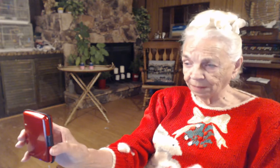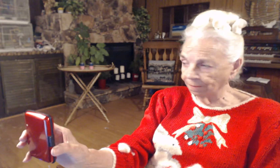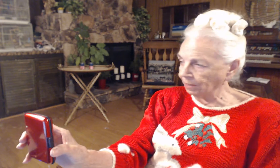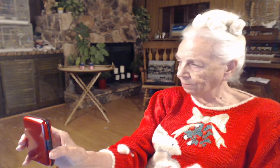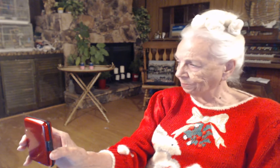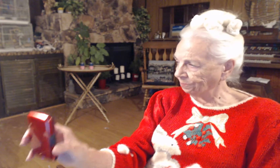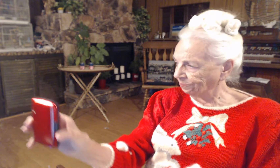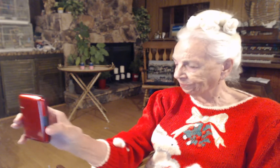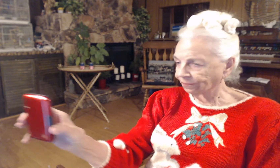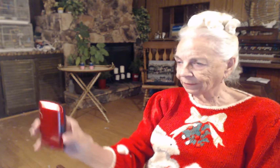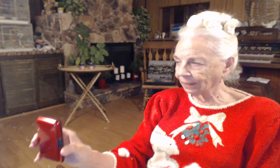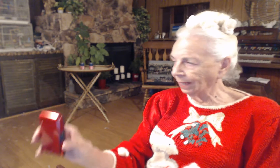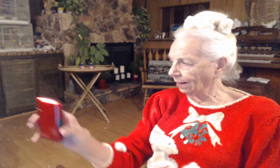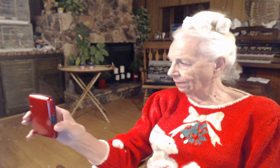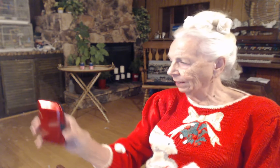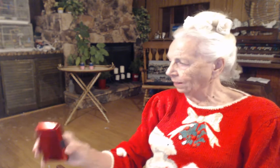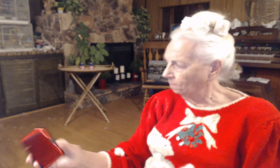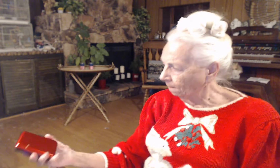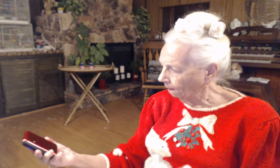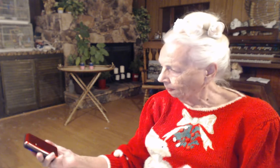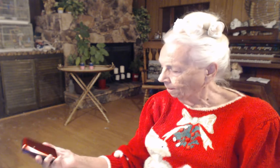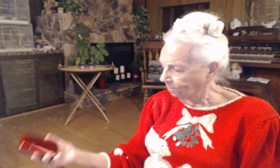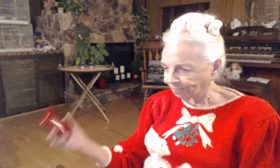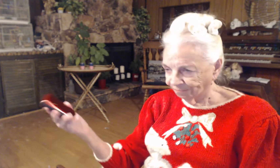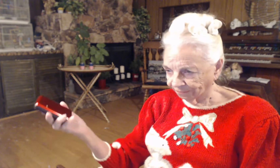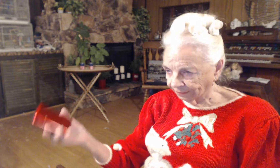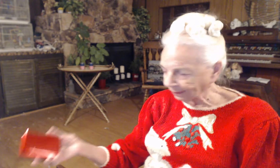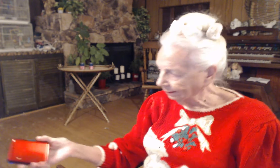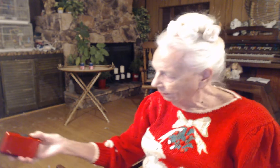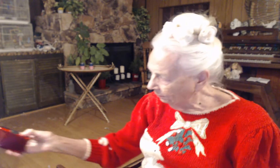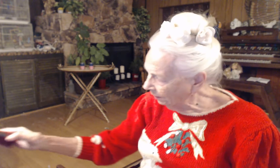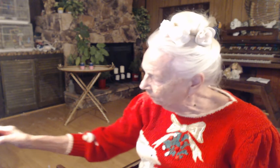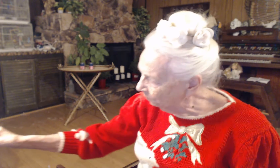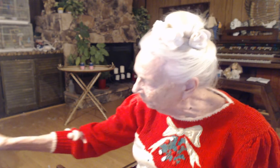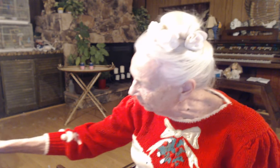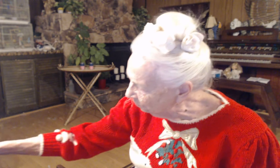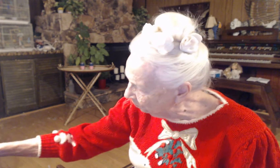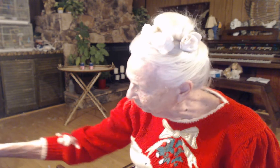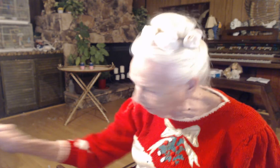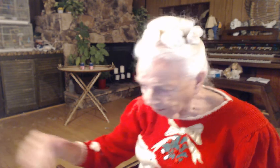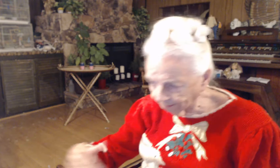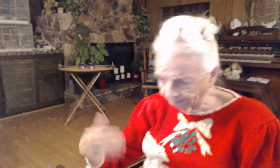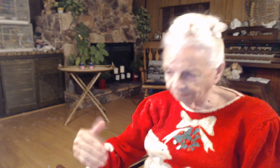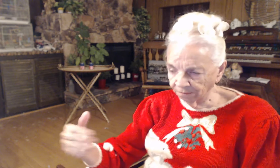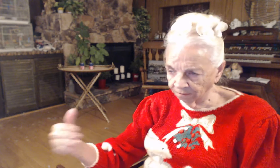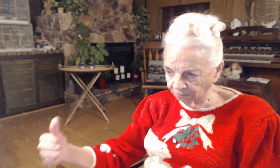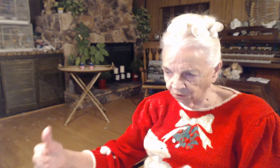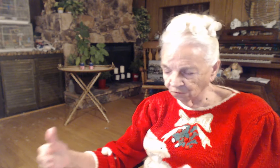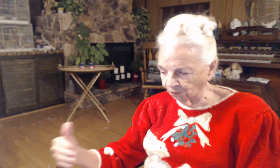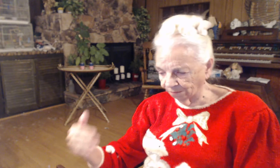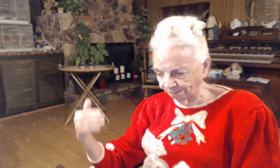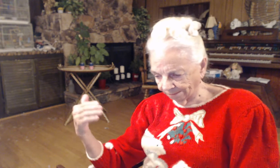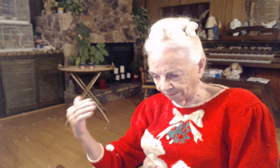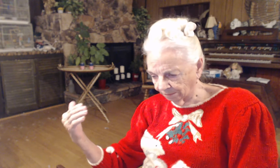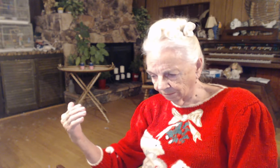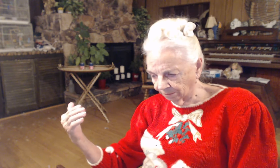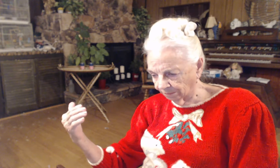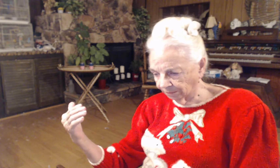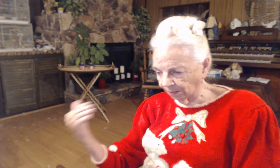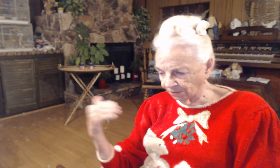and the demon-possessed person. So forth. I'm just